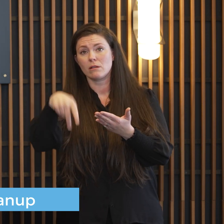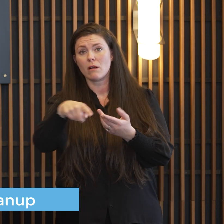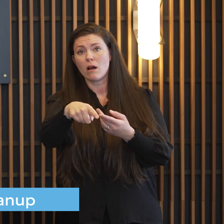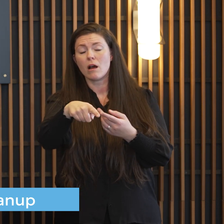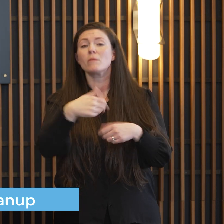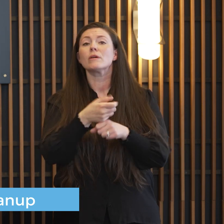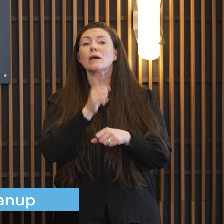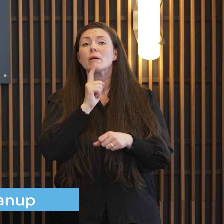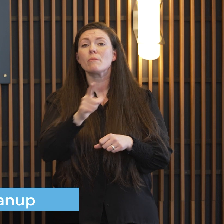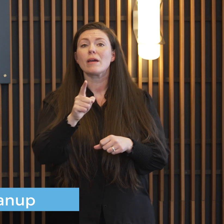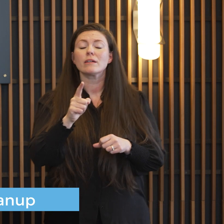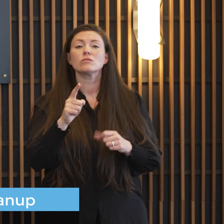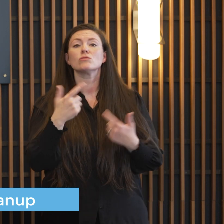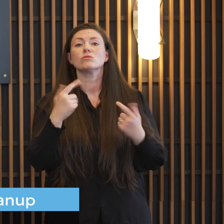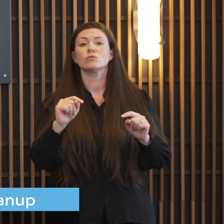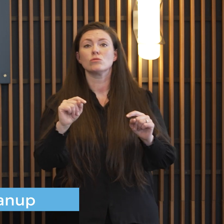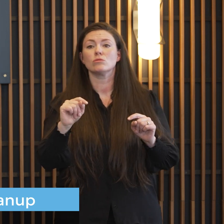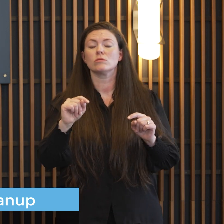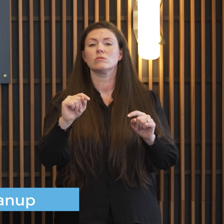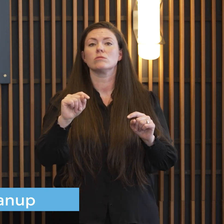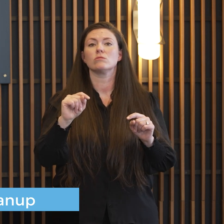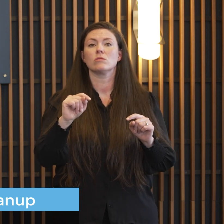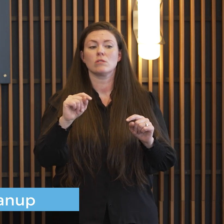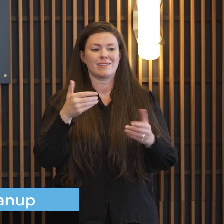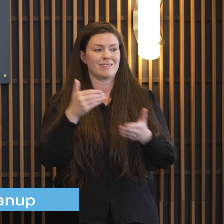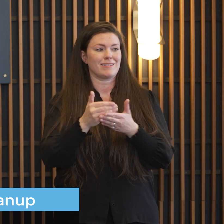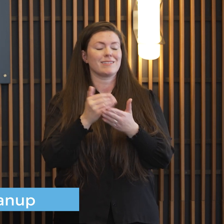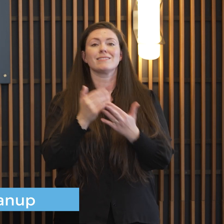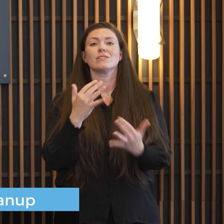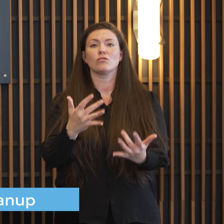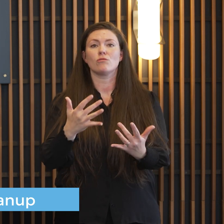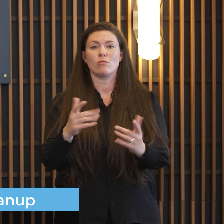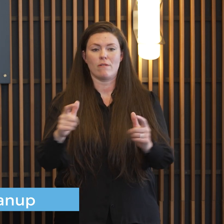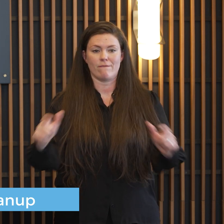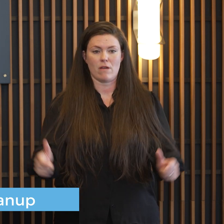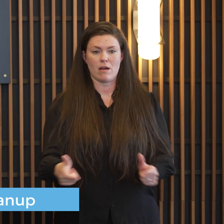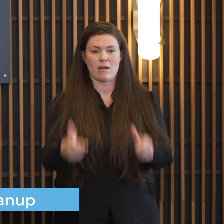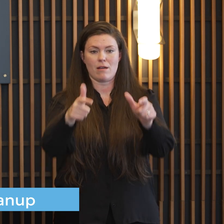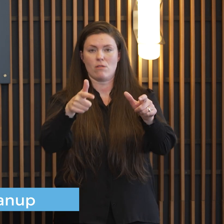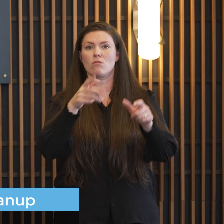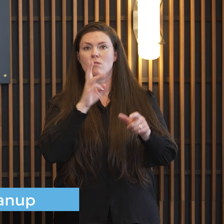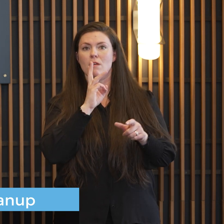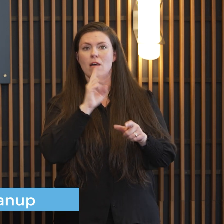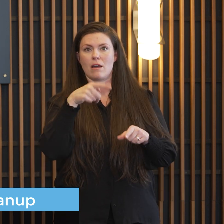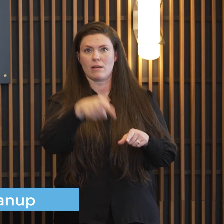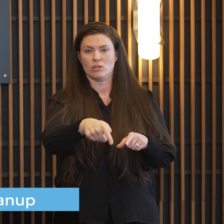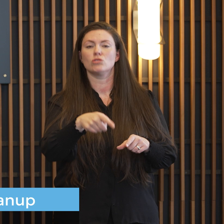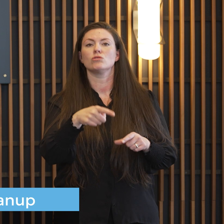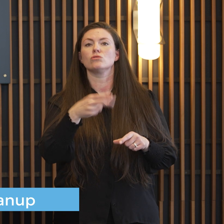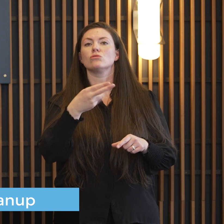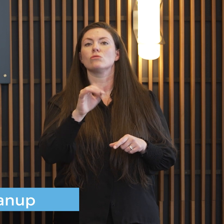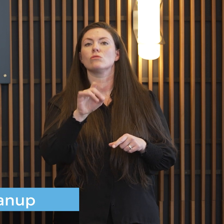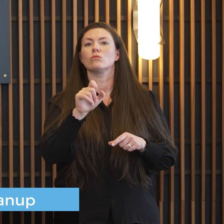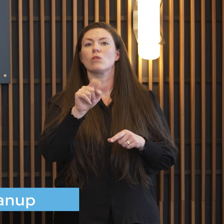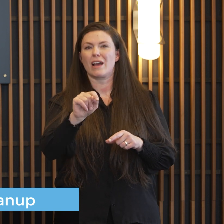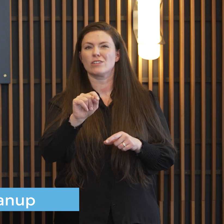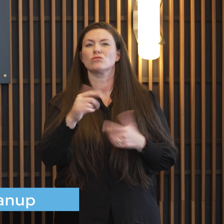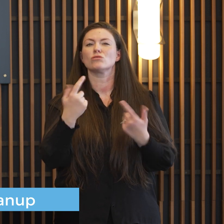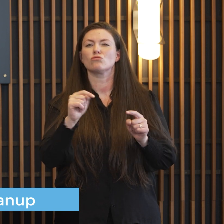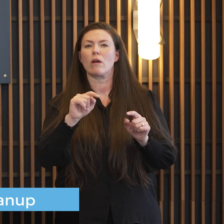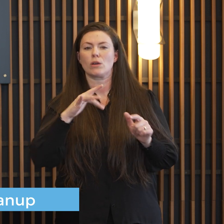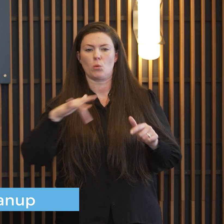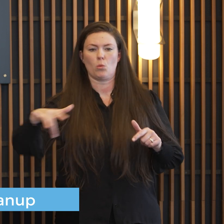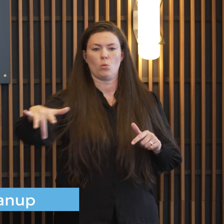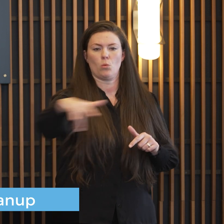clear out three feet around those uh hydrants in their neighborhoods and i think the snow is going to be here for quite a while